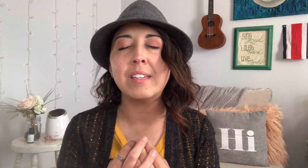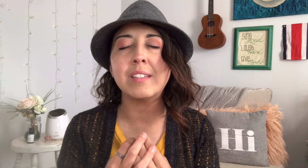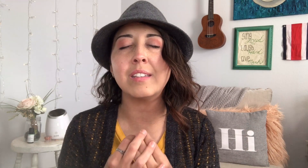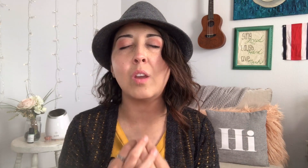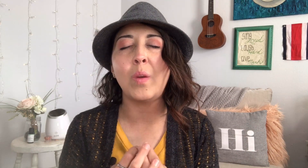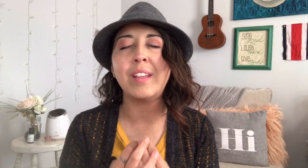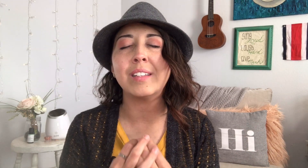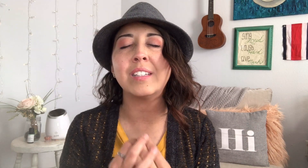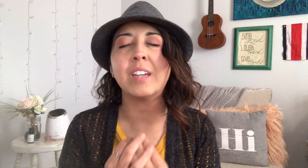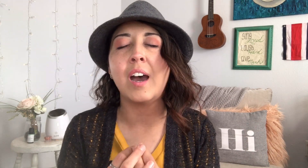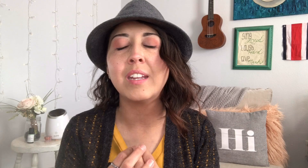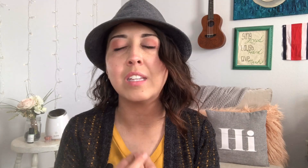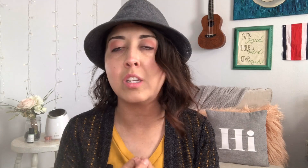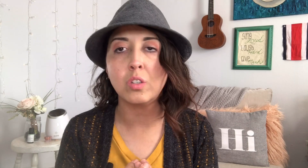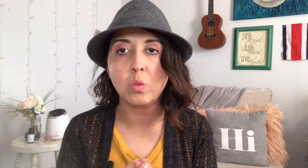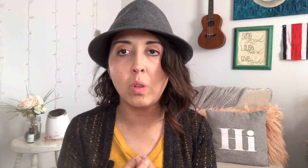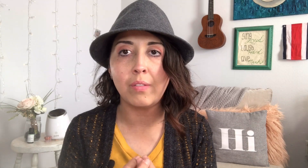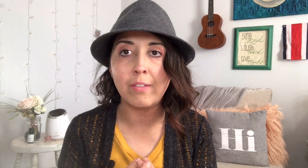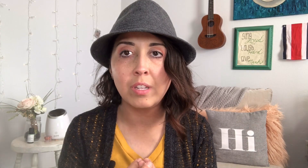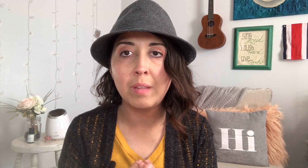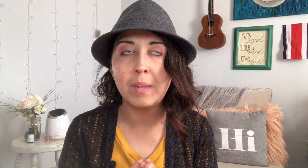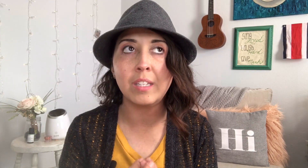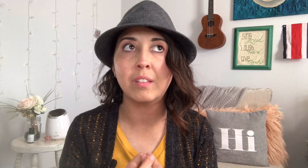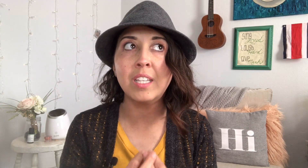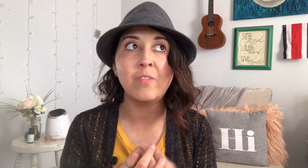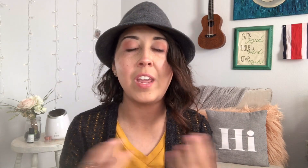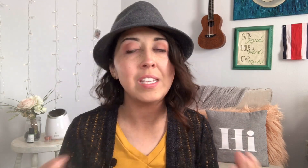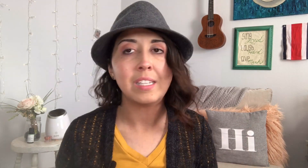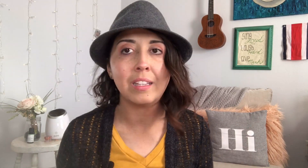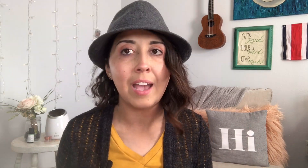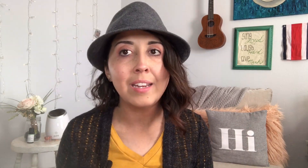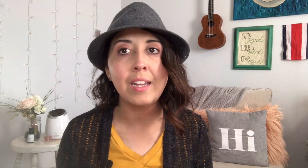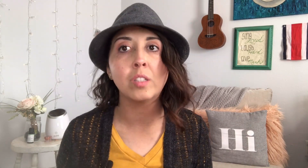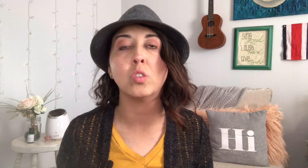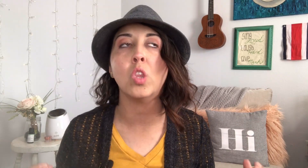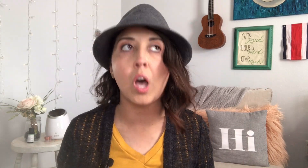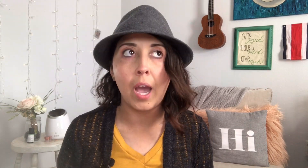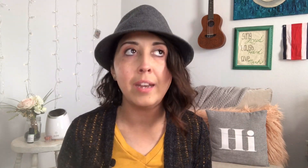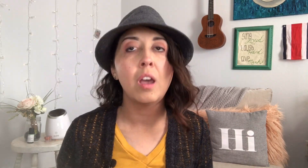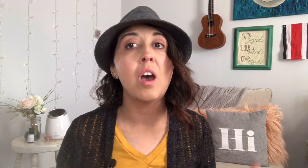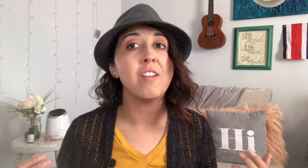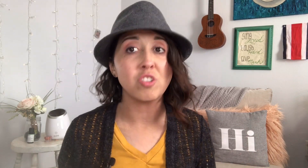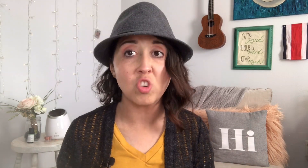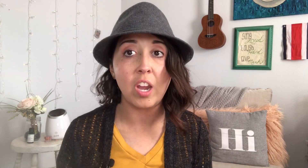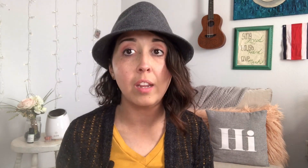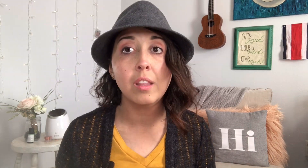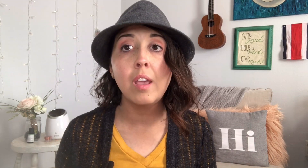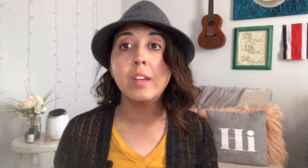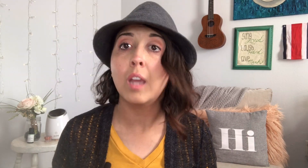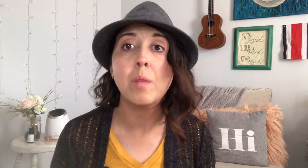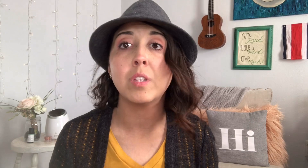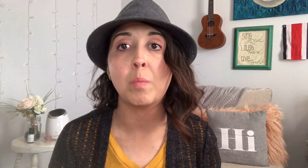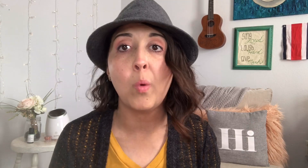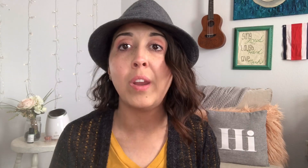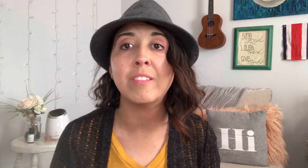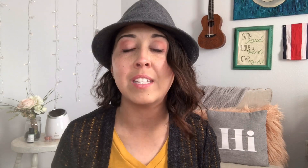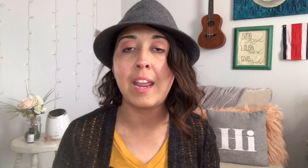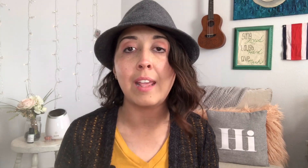knowing that God is in control of everything because let's face it that takes a lot of strength to come to the point of saying